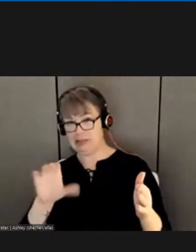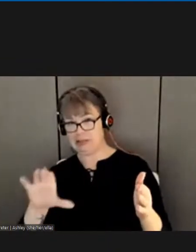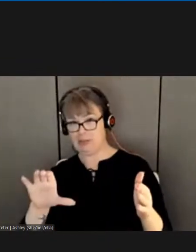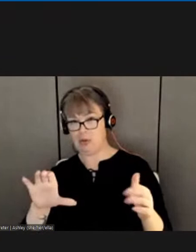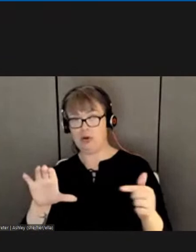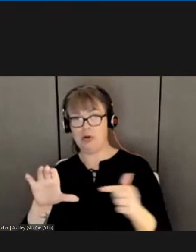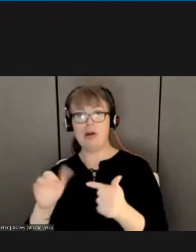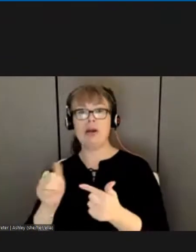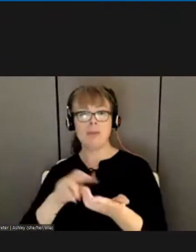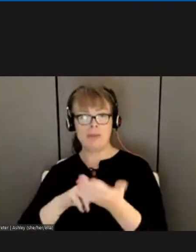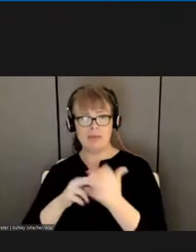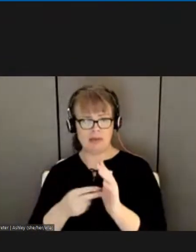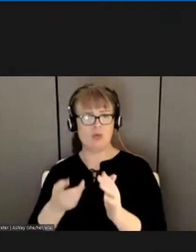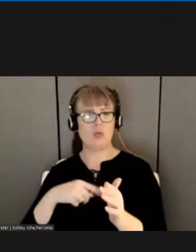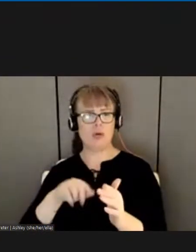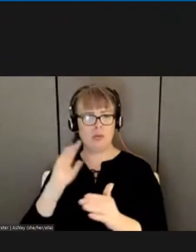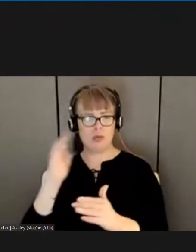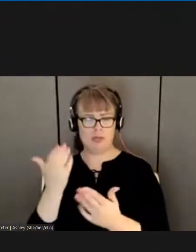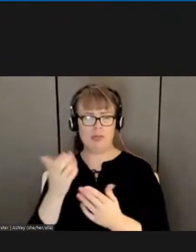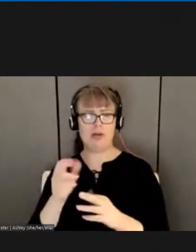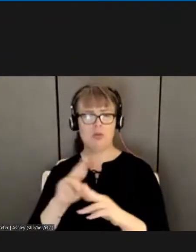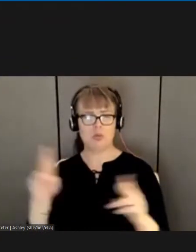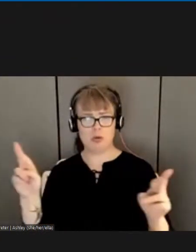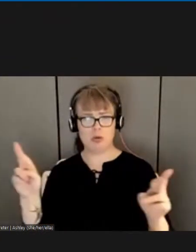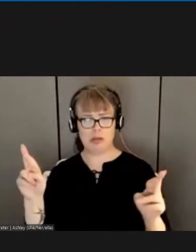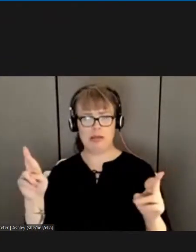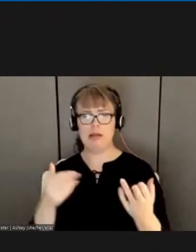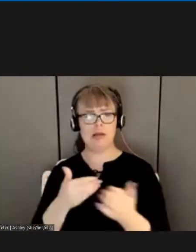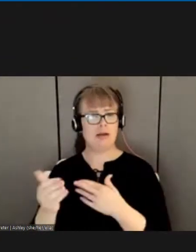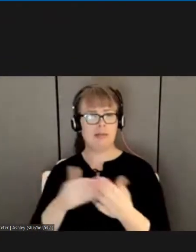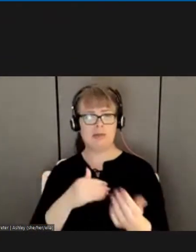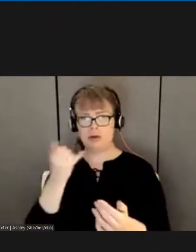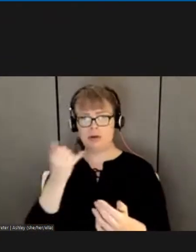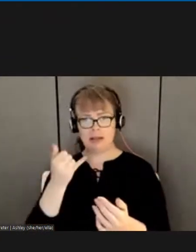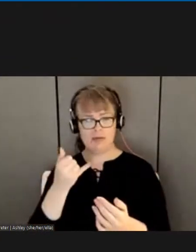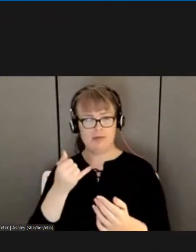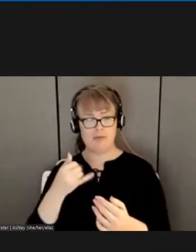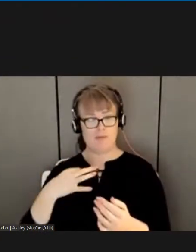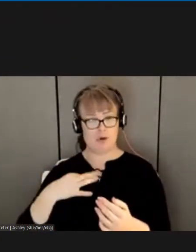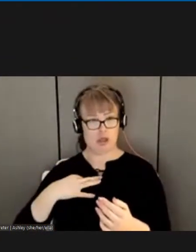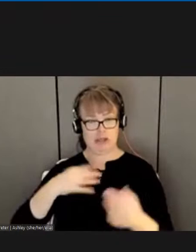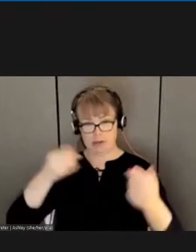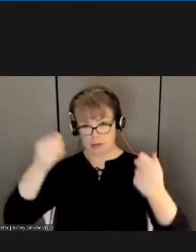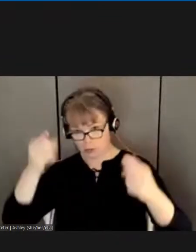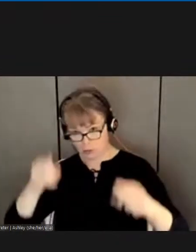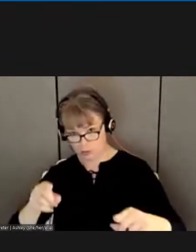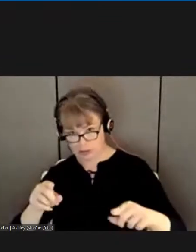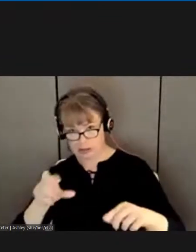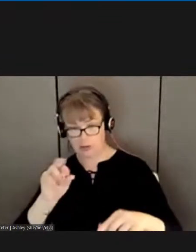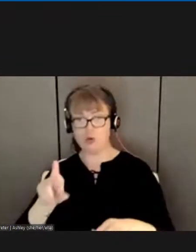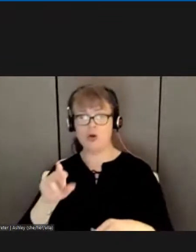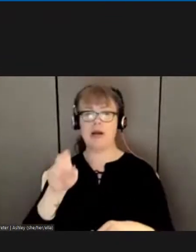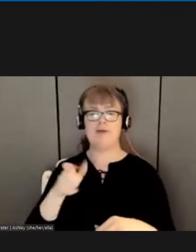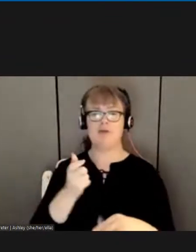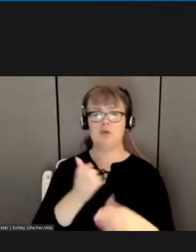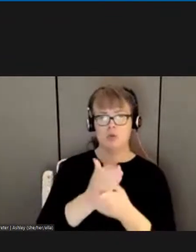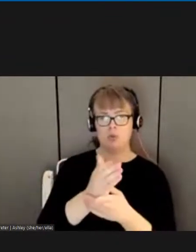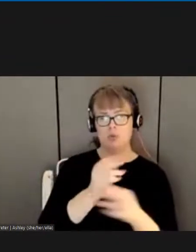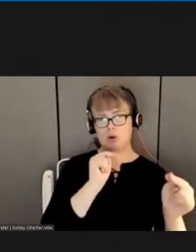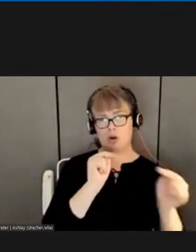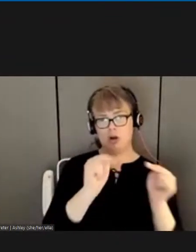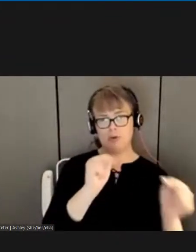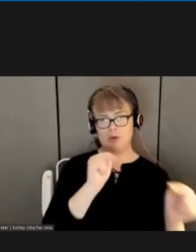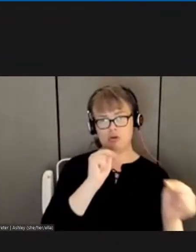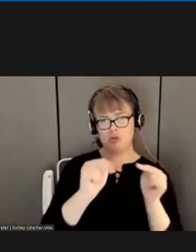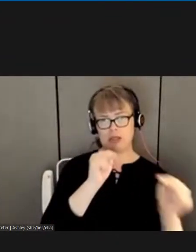voluntarily or whether we end up in interest arbitration and it takes longer. And so then that gives us a good six months before the next